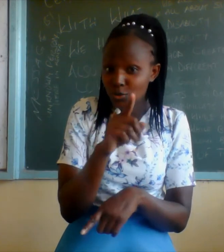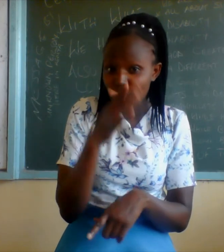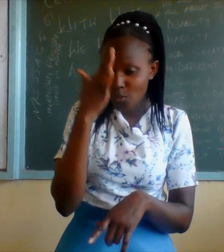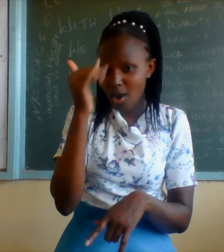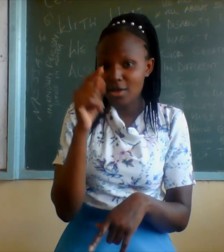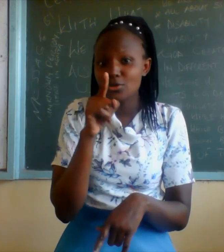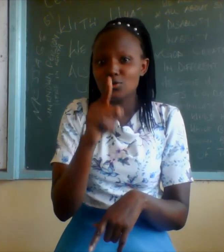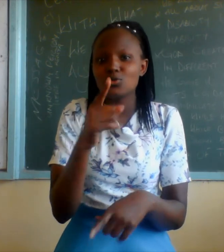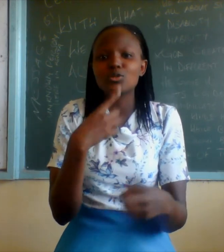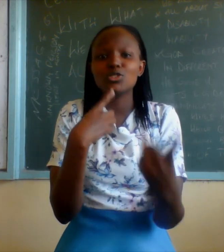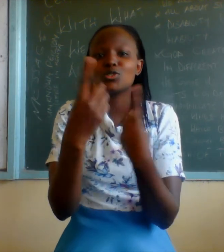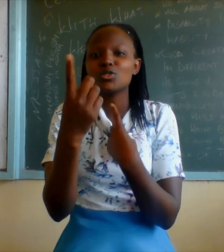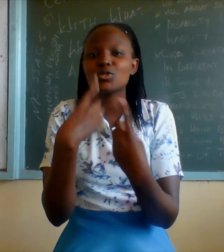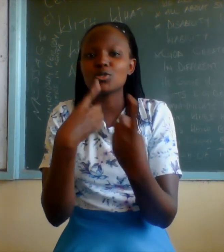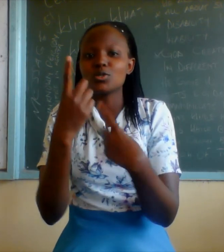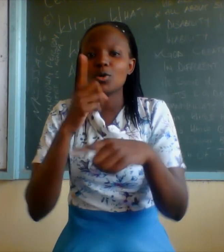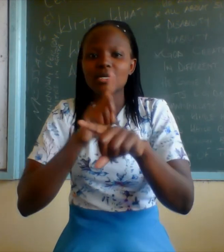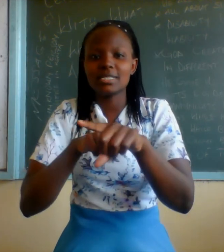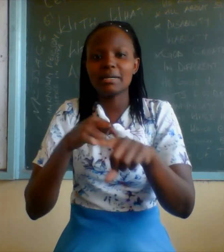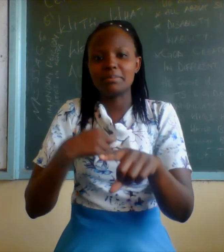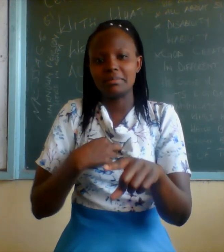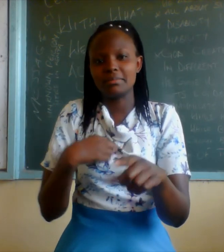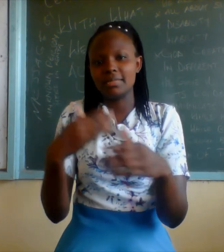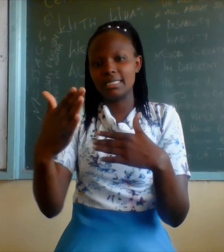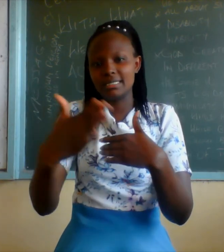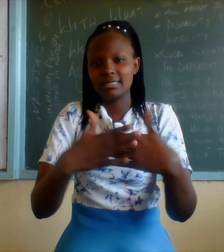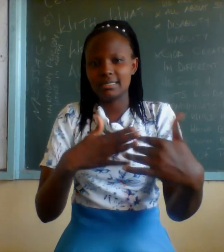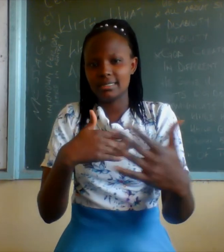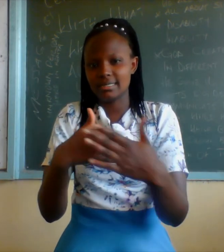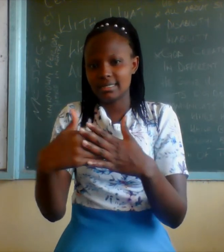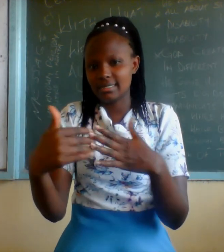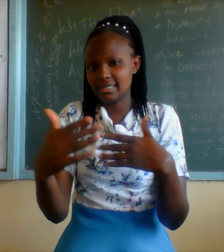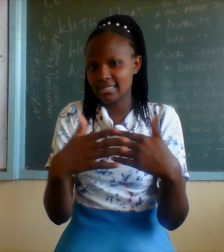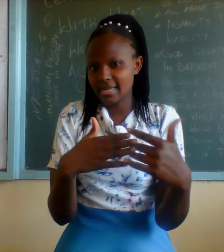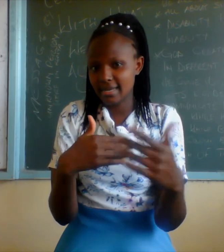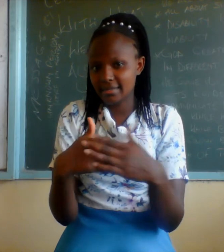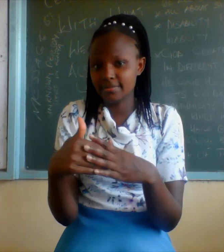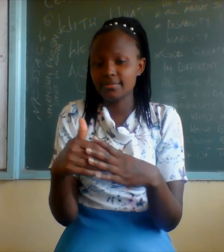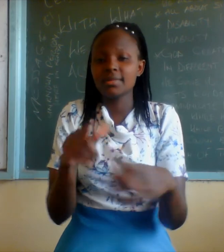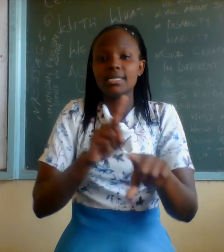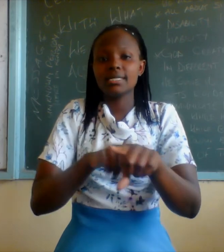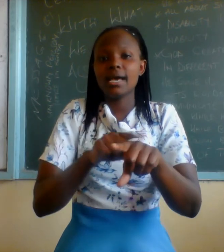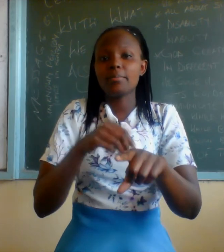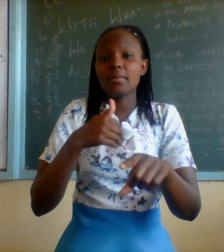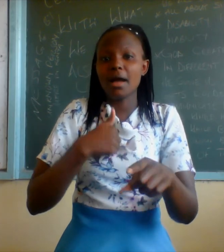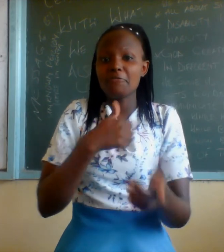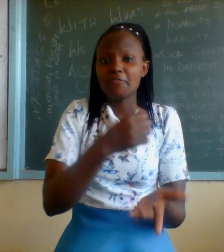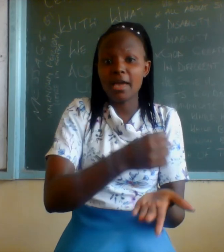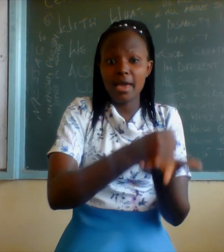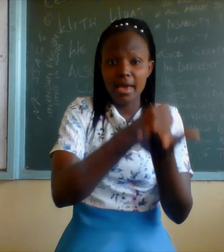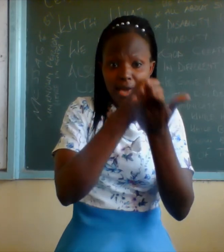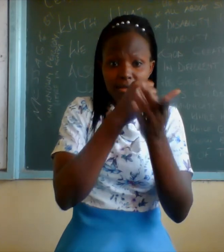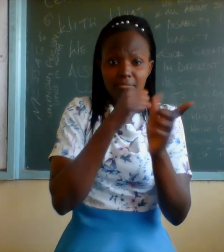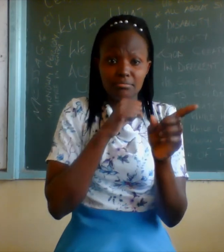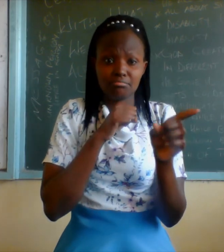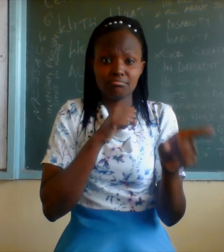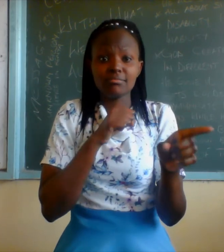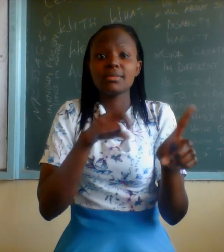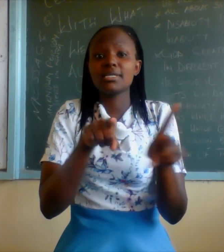talking when I was signing. You took time to help him and others understand